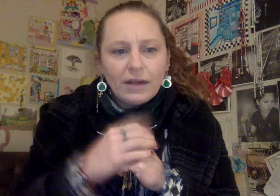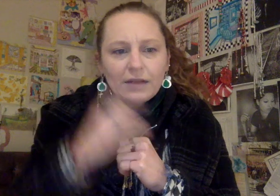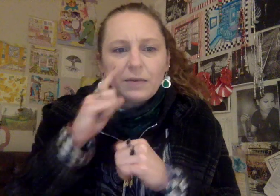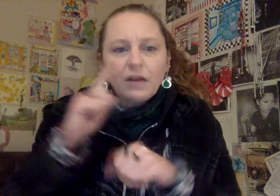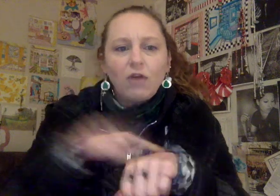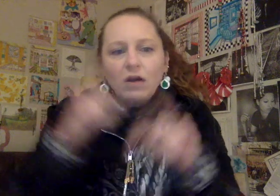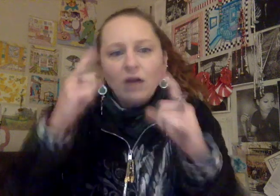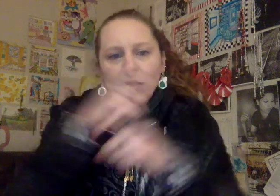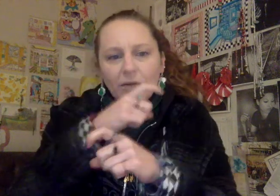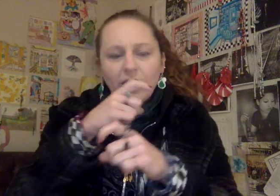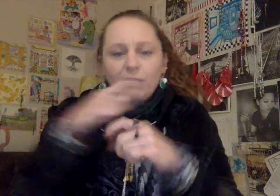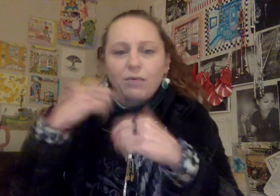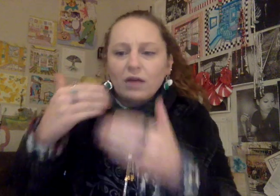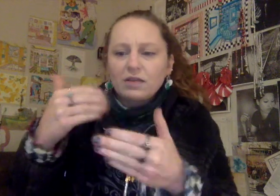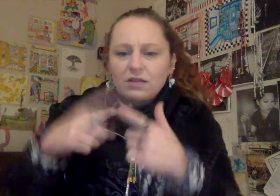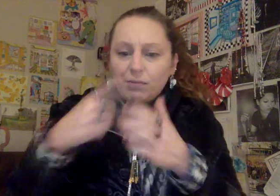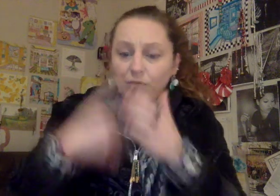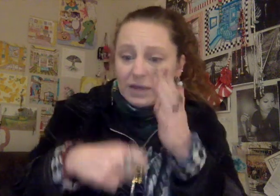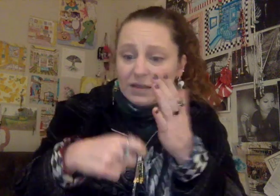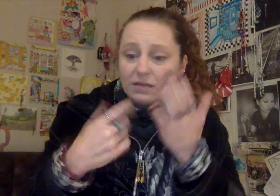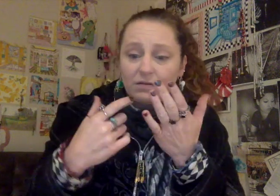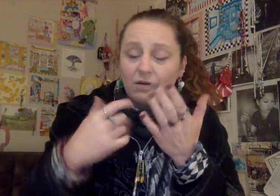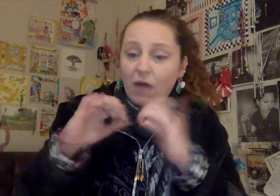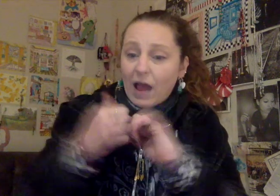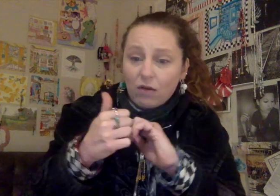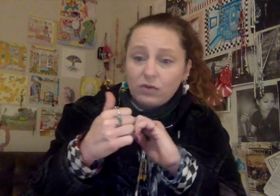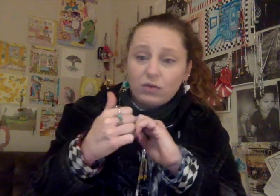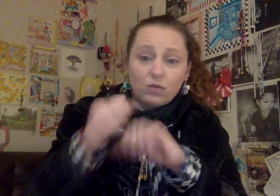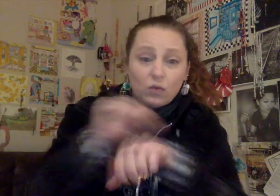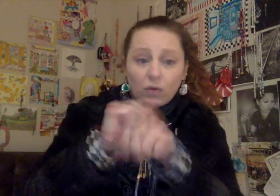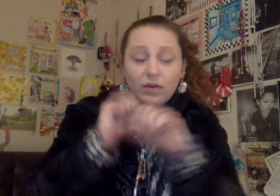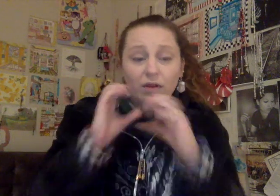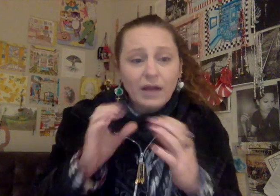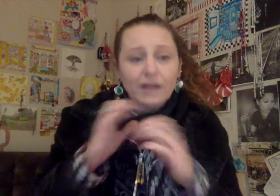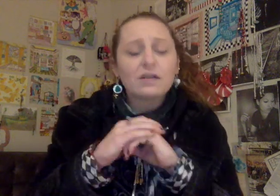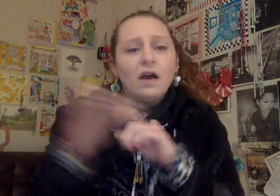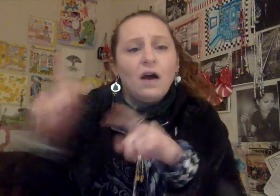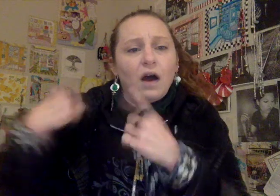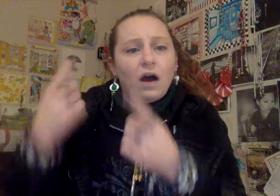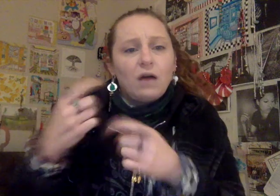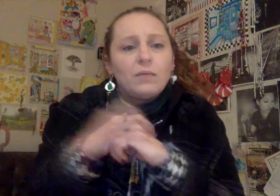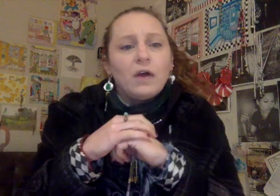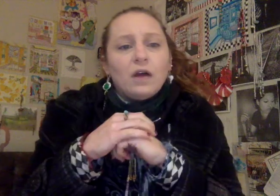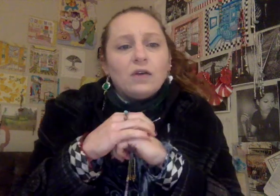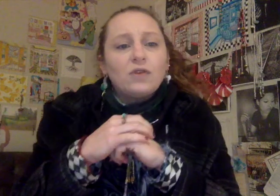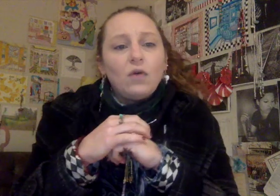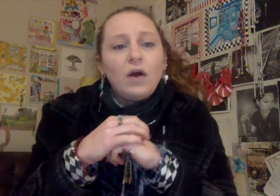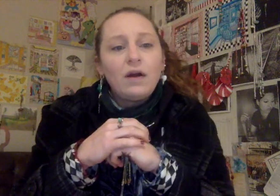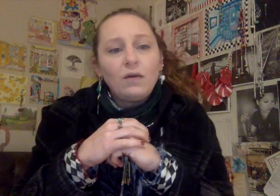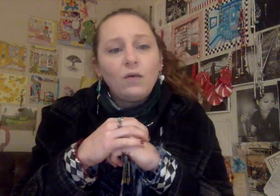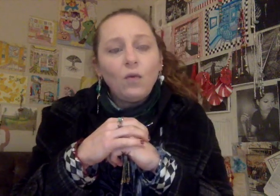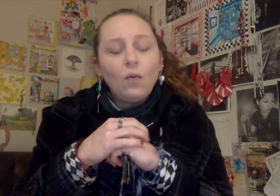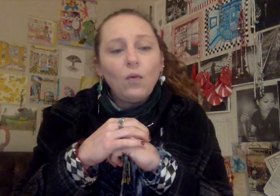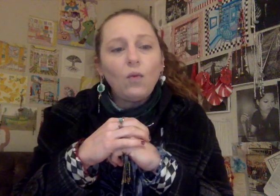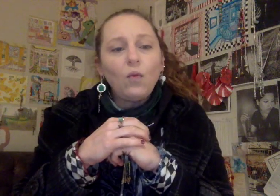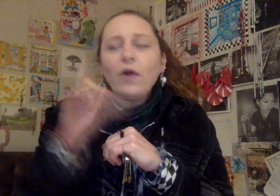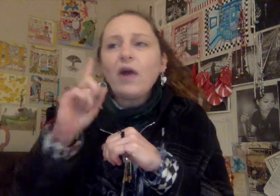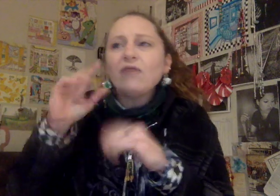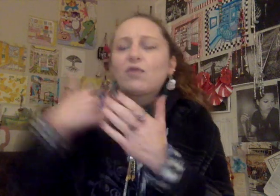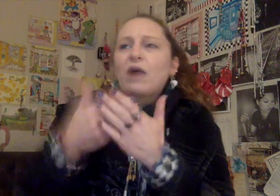it's been a long, complicated process to price, you know, how to work with clients. Um, so where I've arrived,